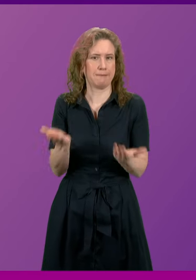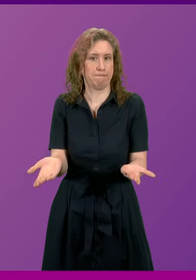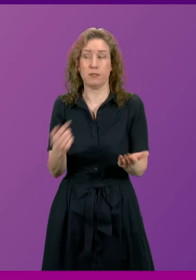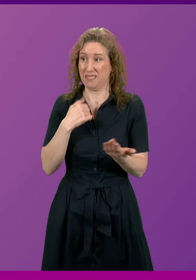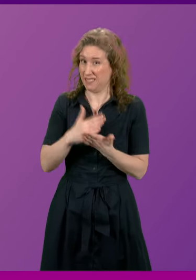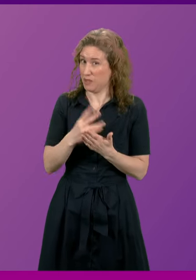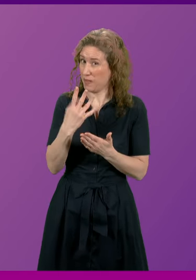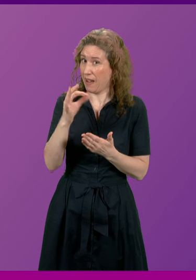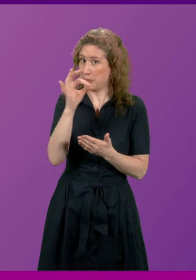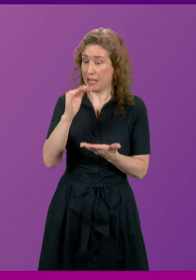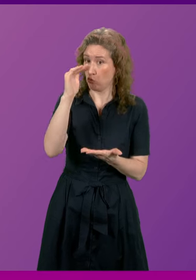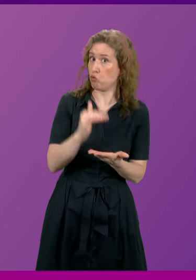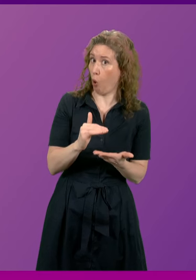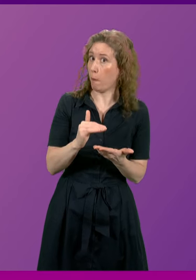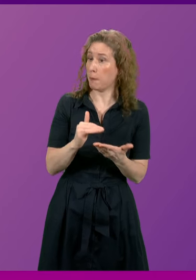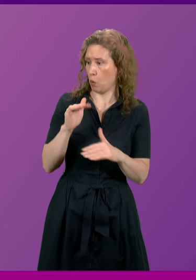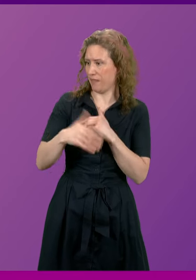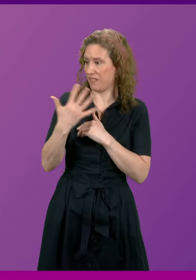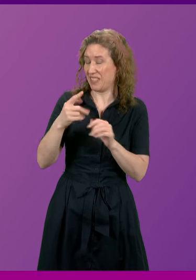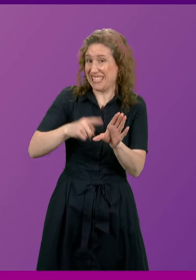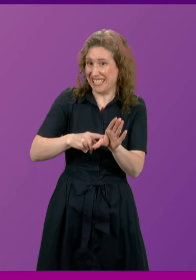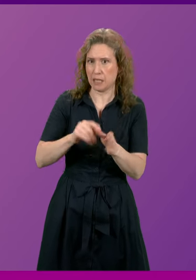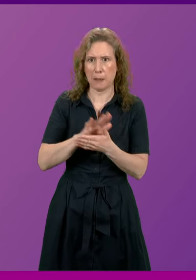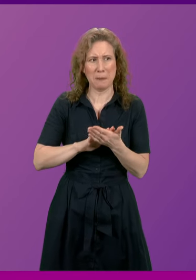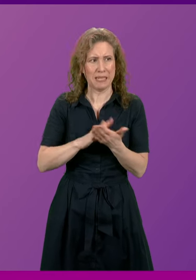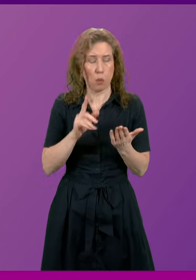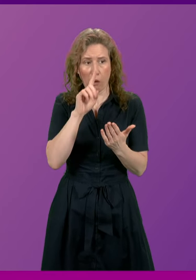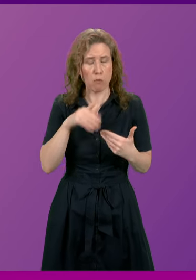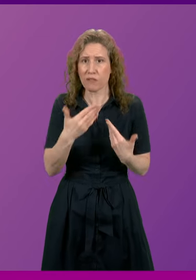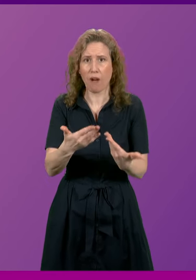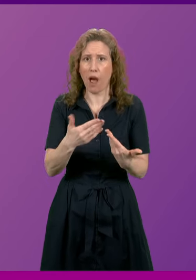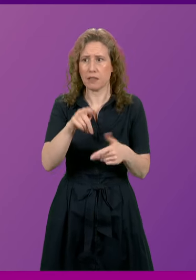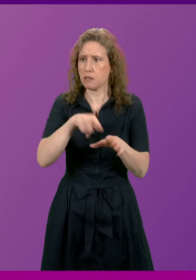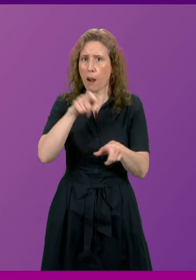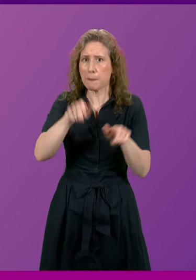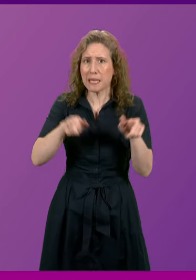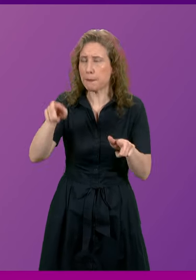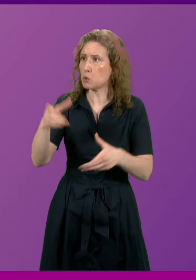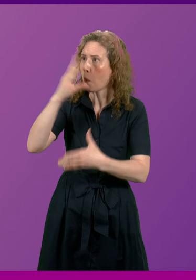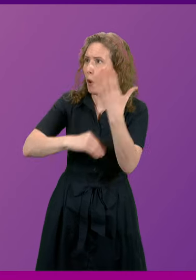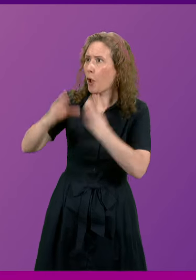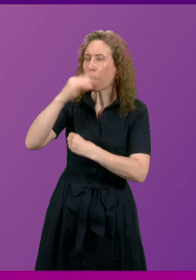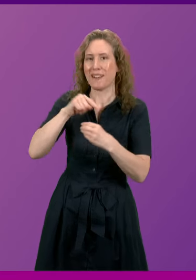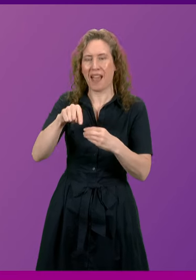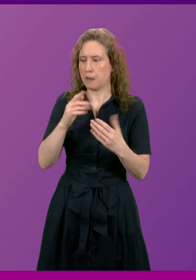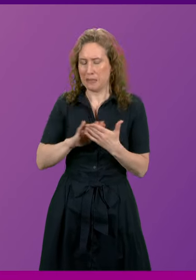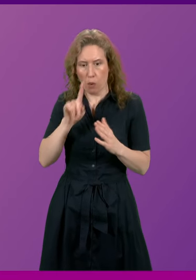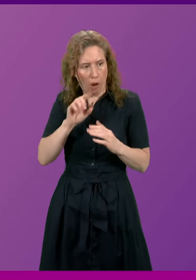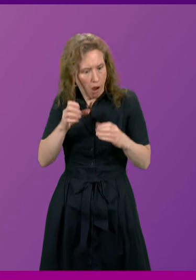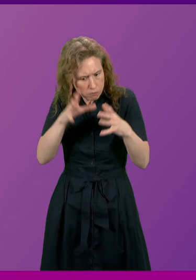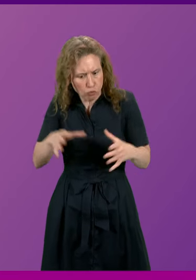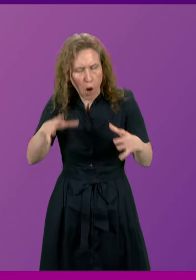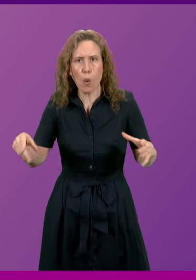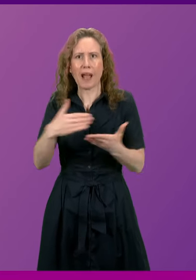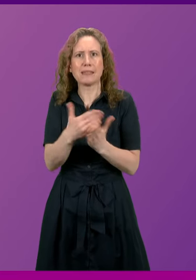in computer science teachers over 15 years representing a denial of opportunity to young people and a break on growth in this critical sector. Four years on